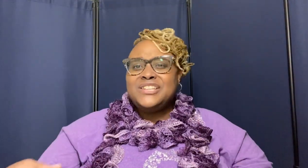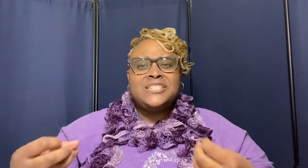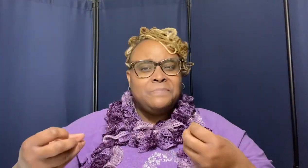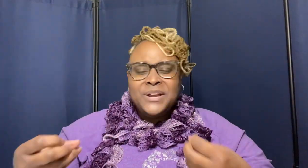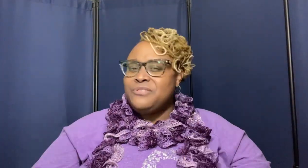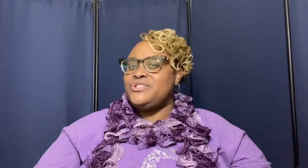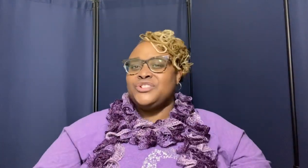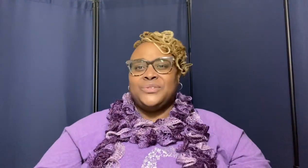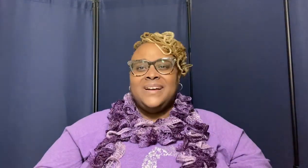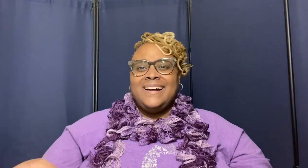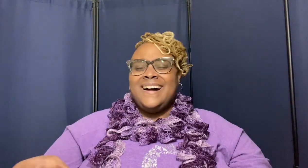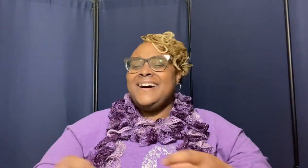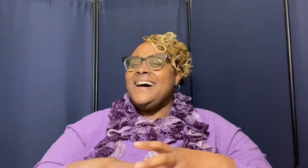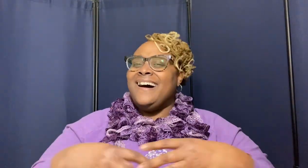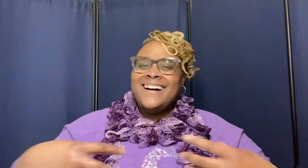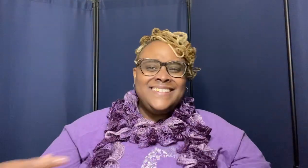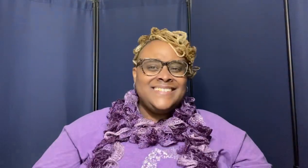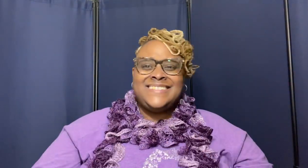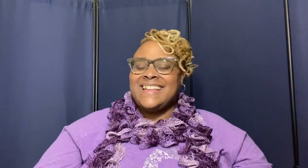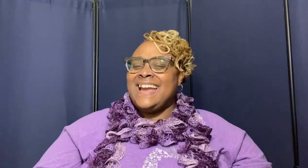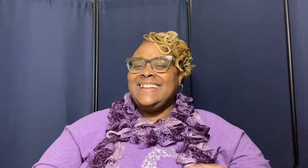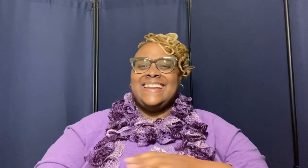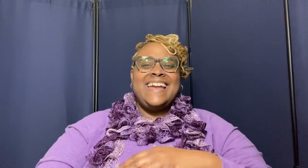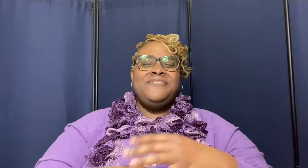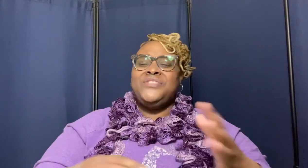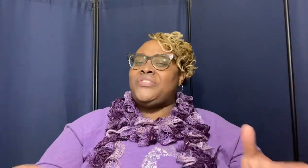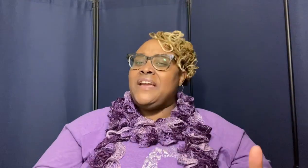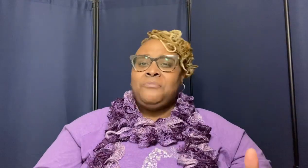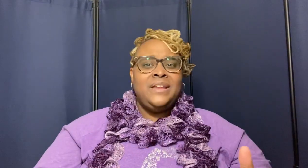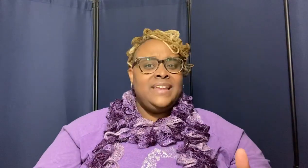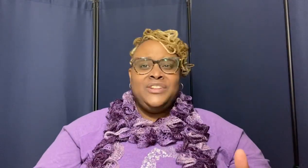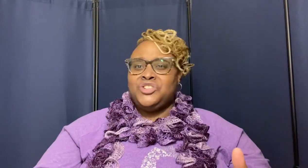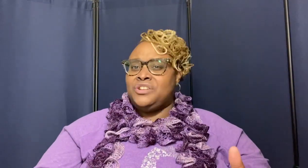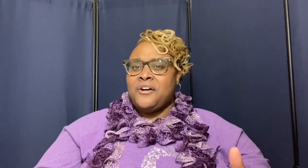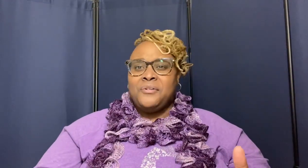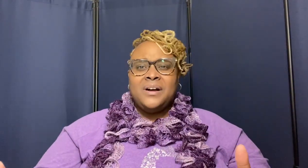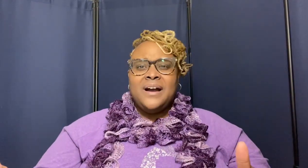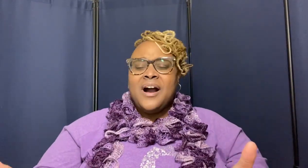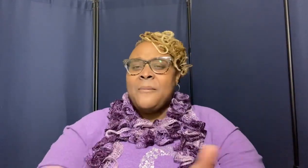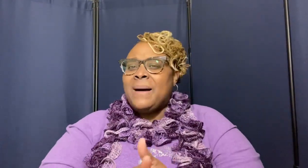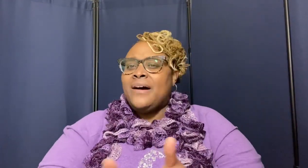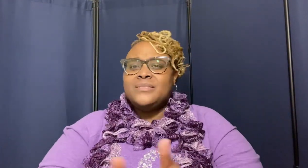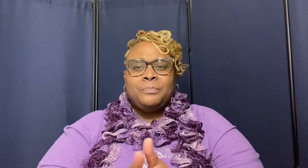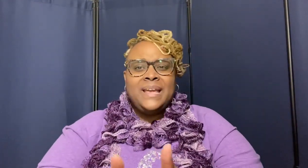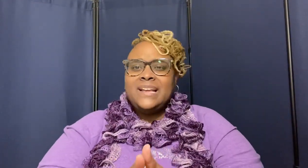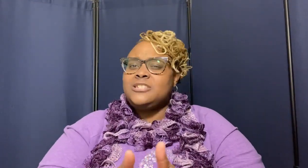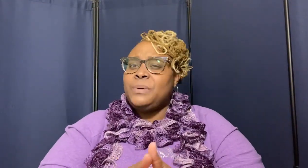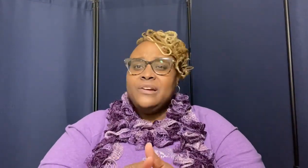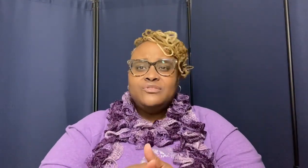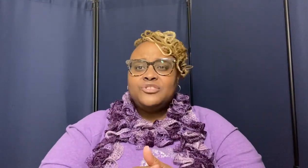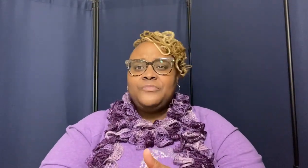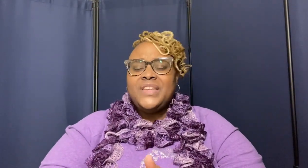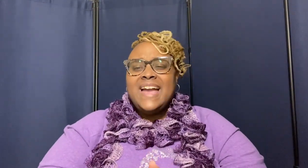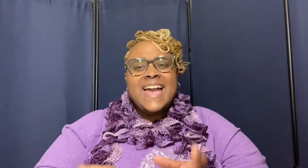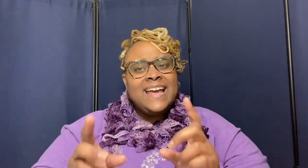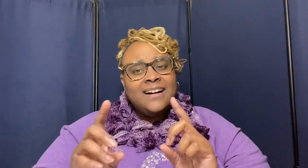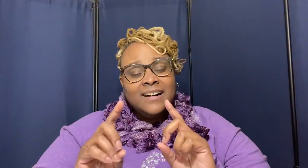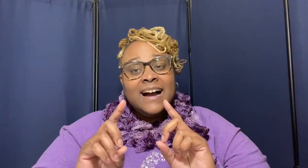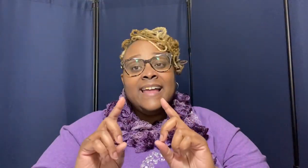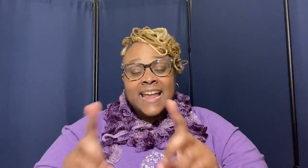spiritual huh understanding everything we need to know about being spiritual and and